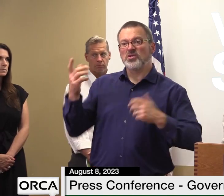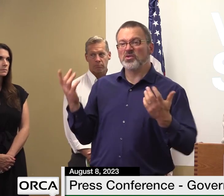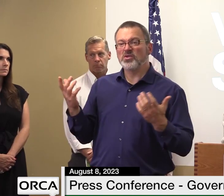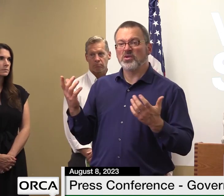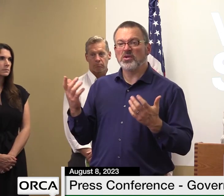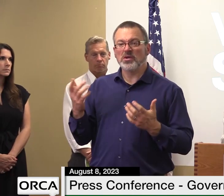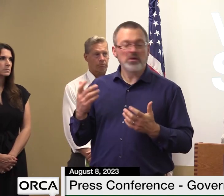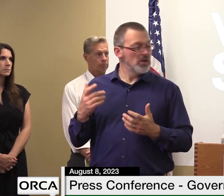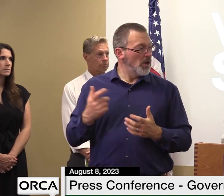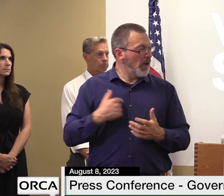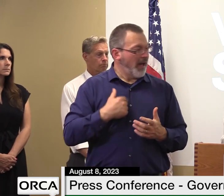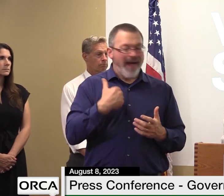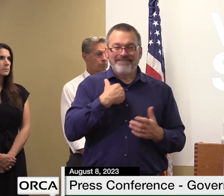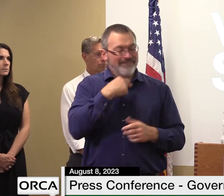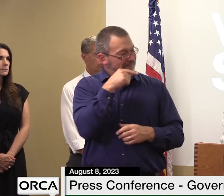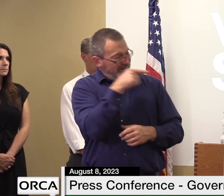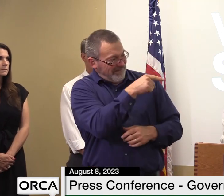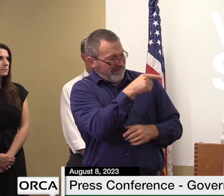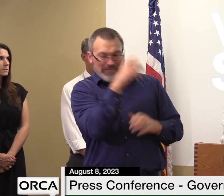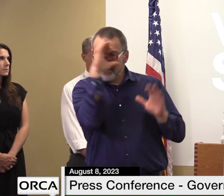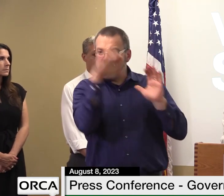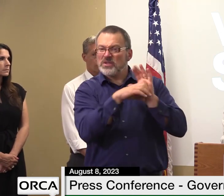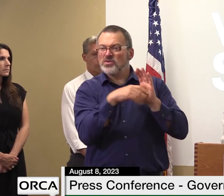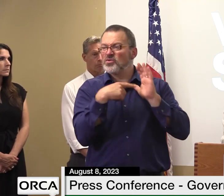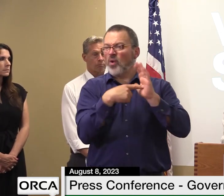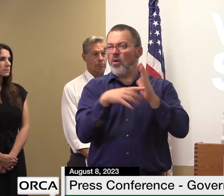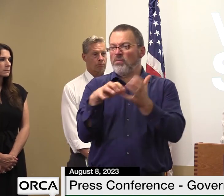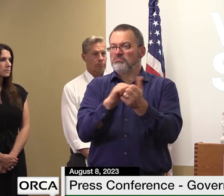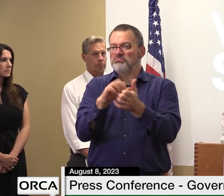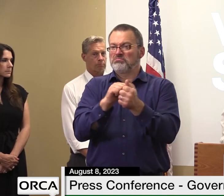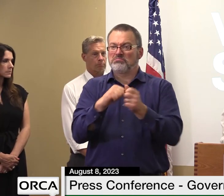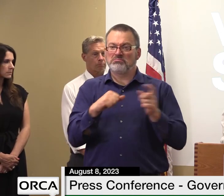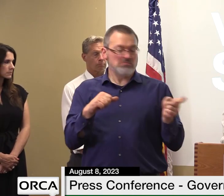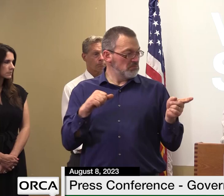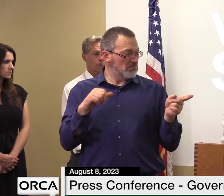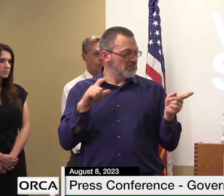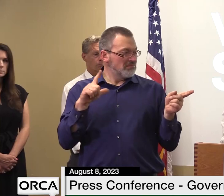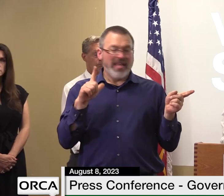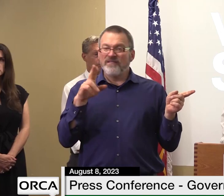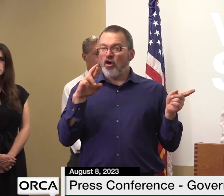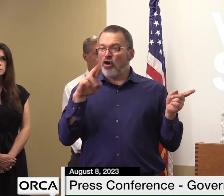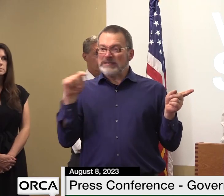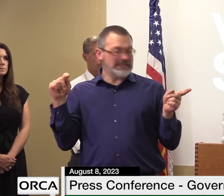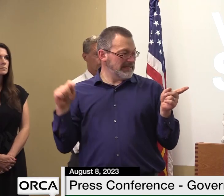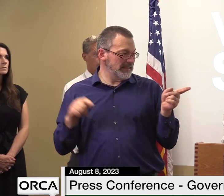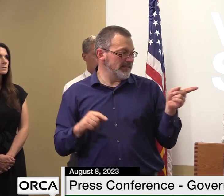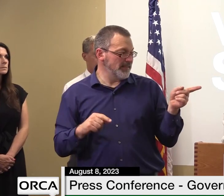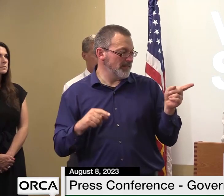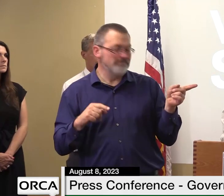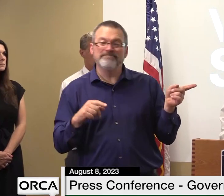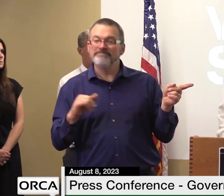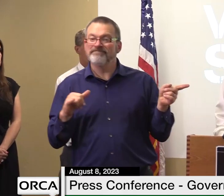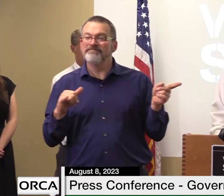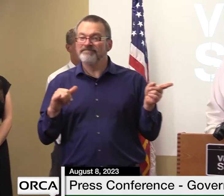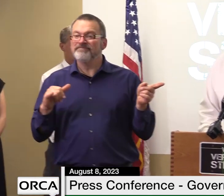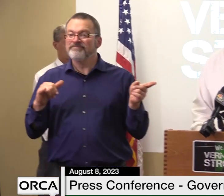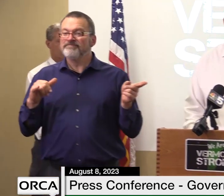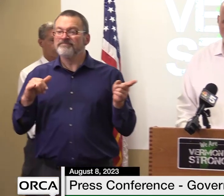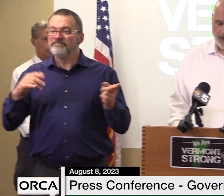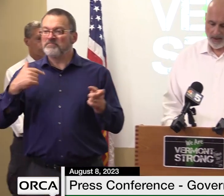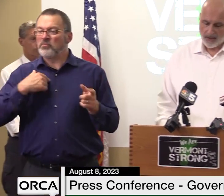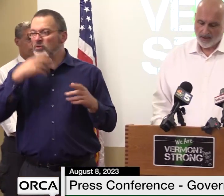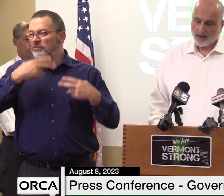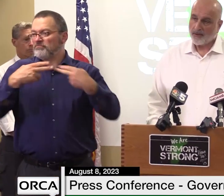encountered along the lamoille valley rail trail there are six different slides that i believe will rotate on the screen